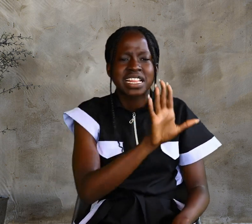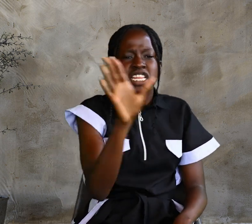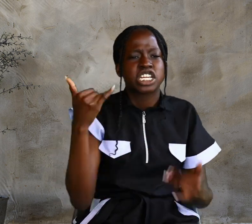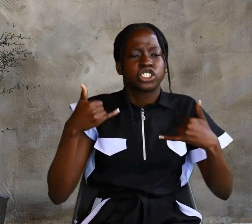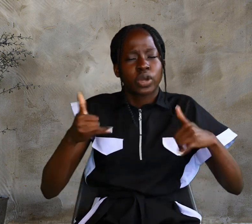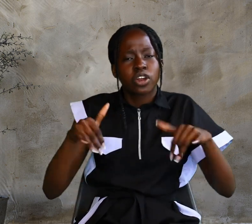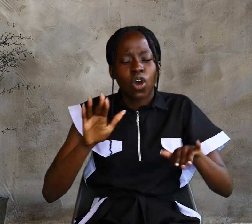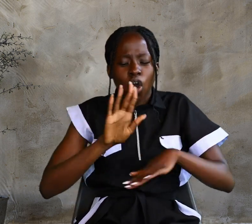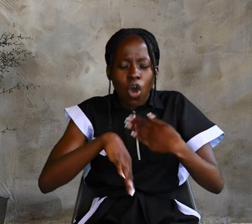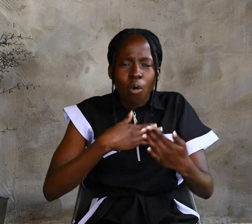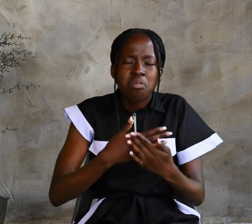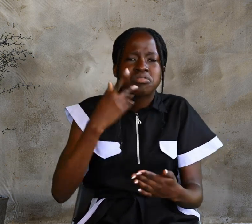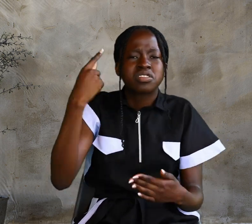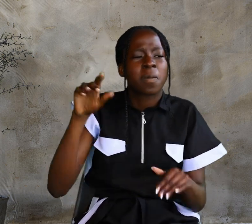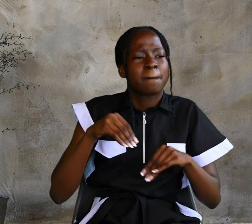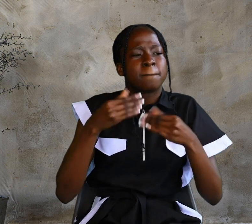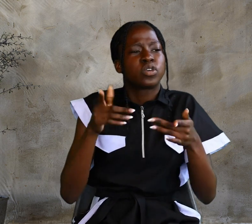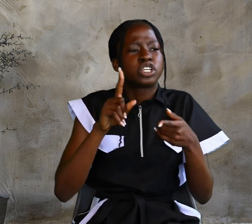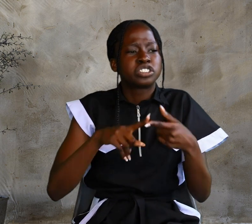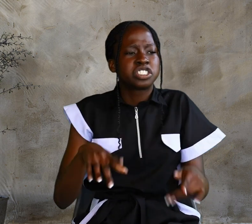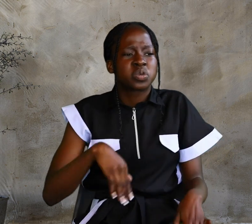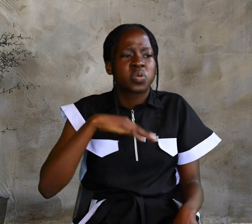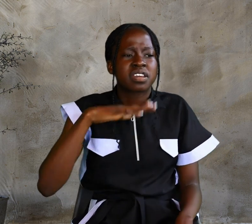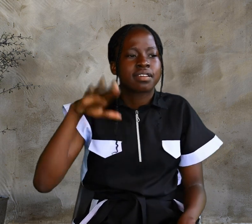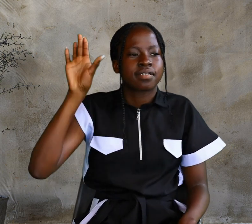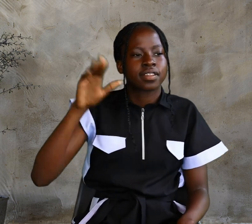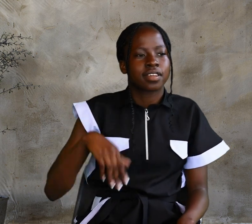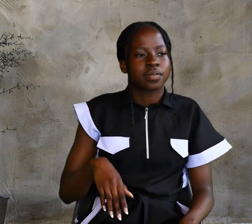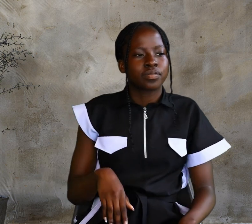to kill him. Not only was he breaking the Sabbath,